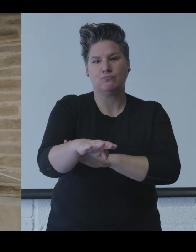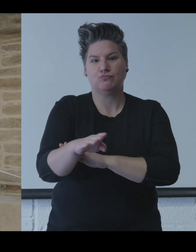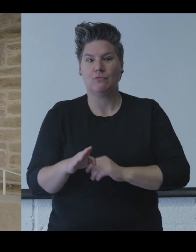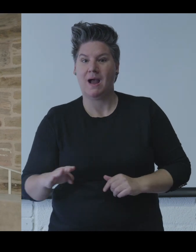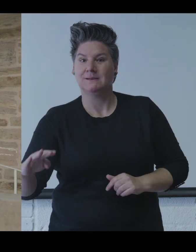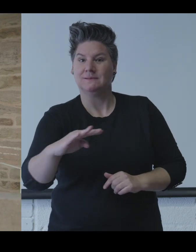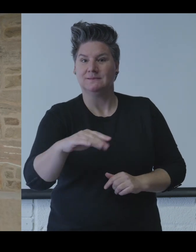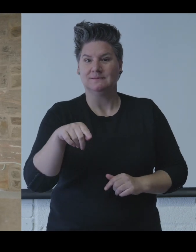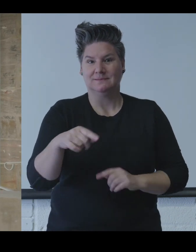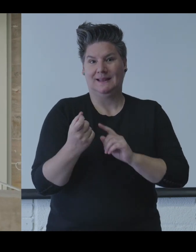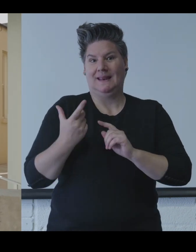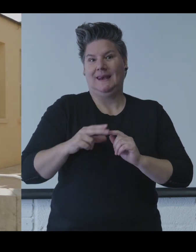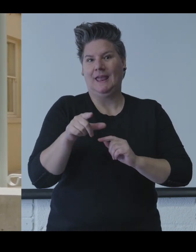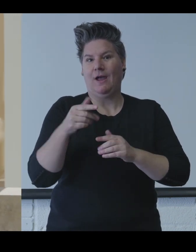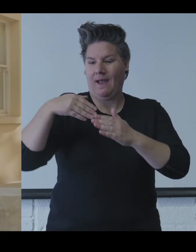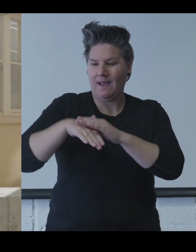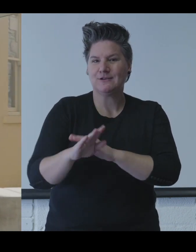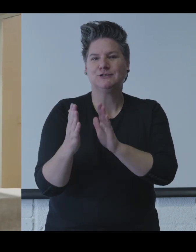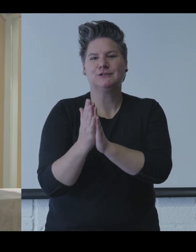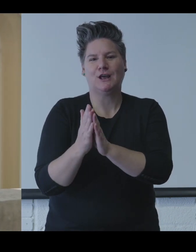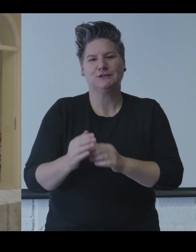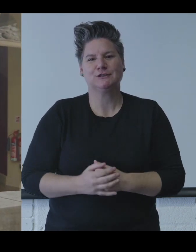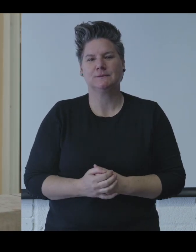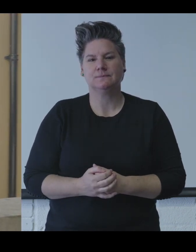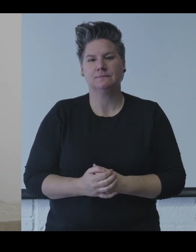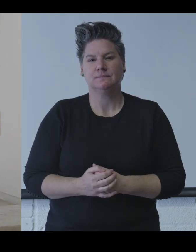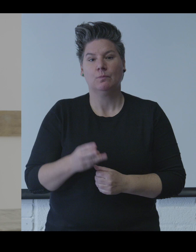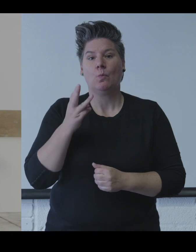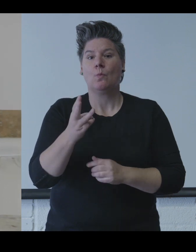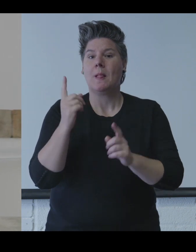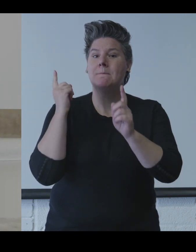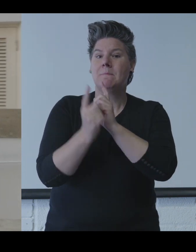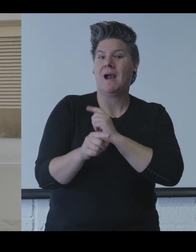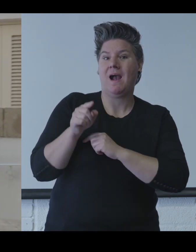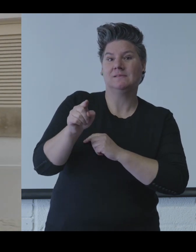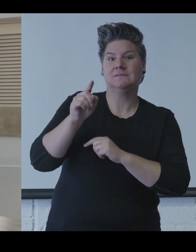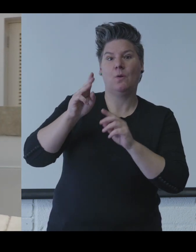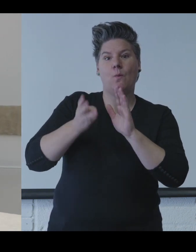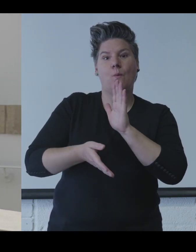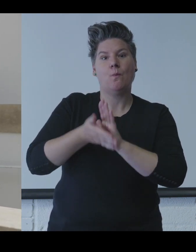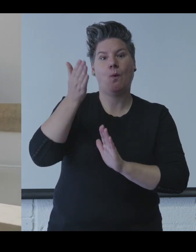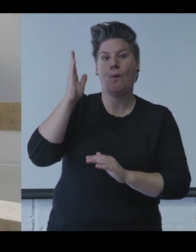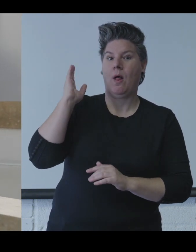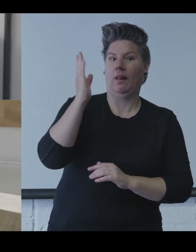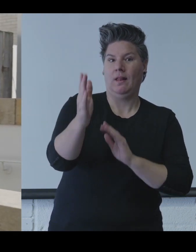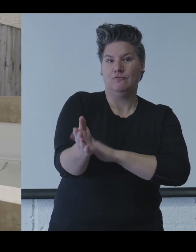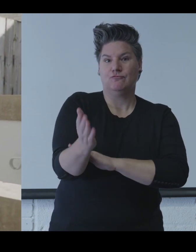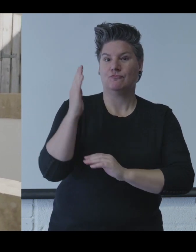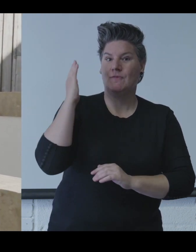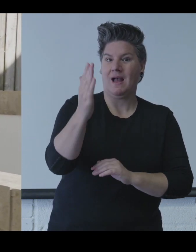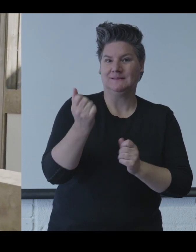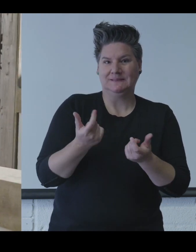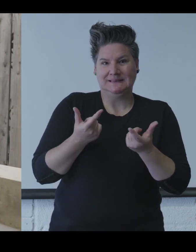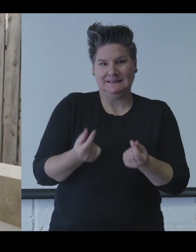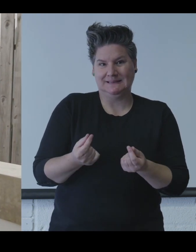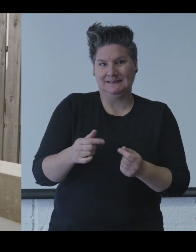When you come out of the exhibition, you will arrive back at the rear of the church. Follow the footpath and ramp to the right and this will take you to the rear entrance of